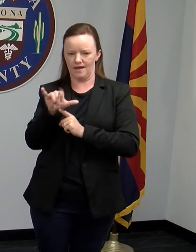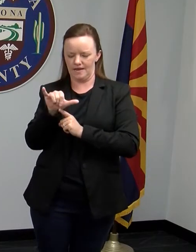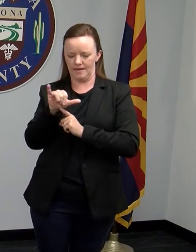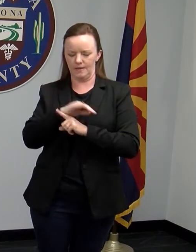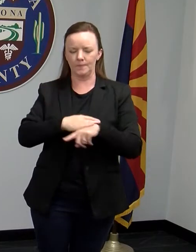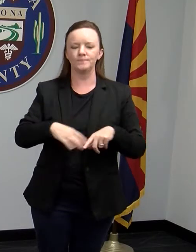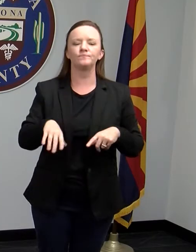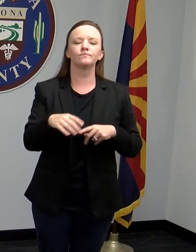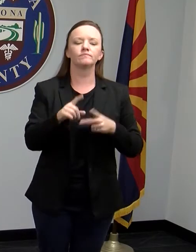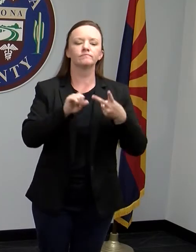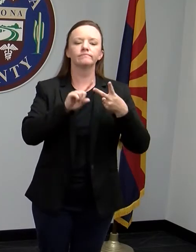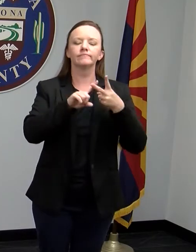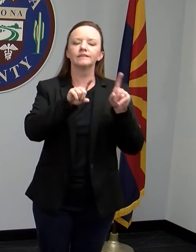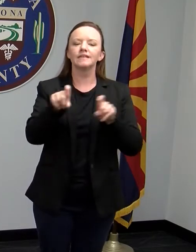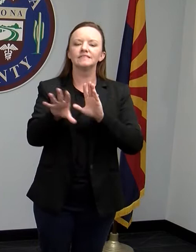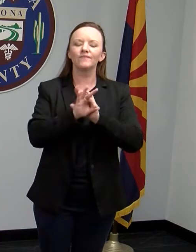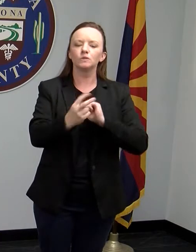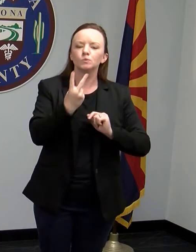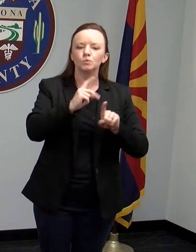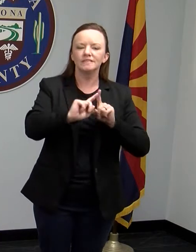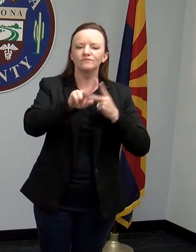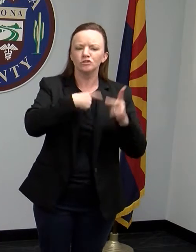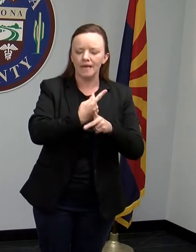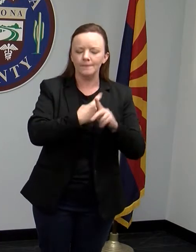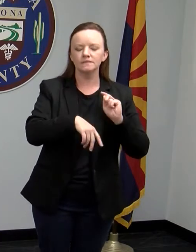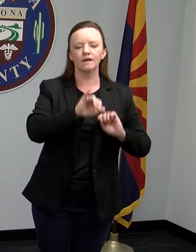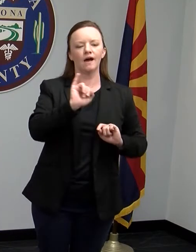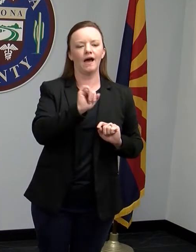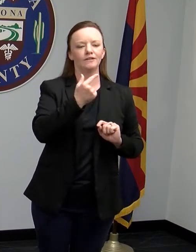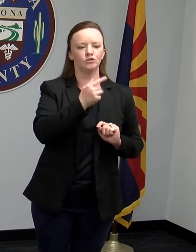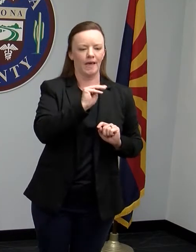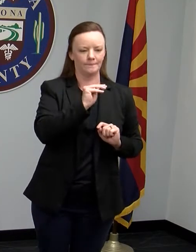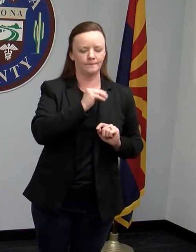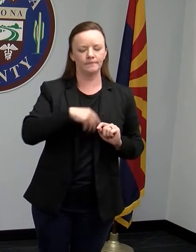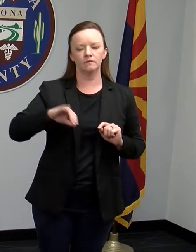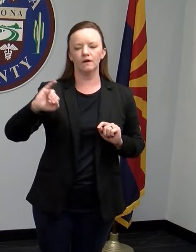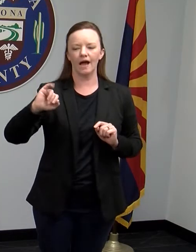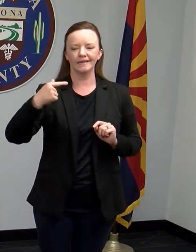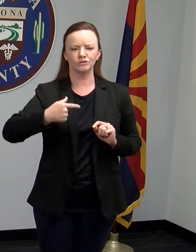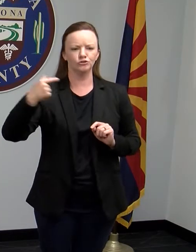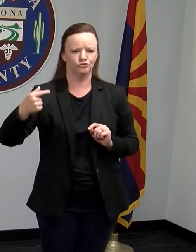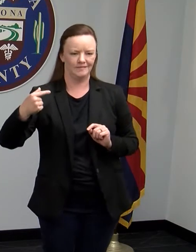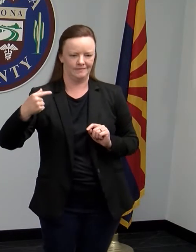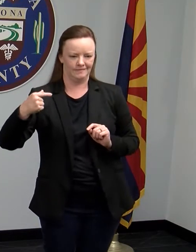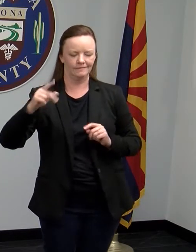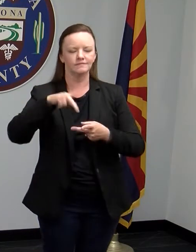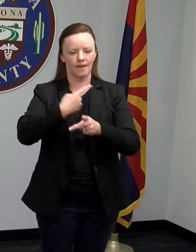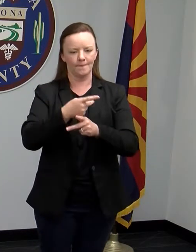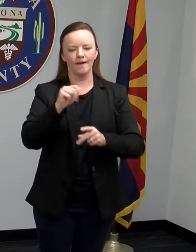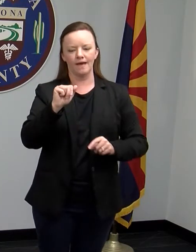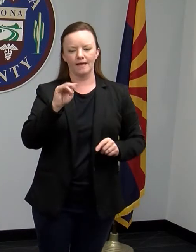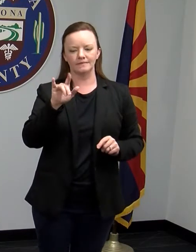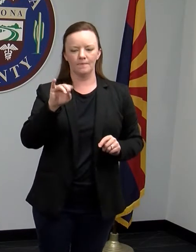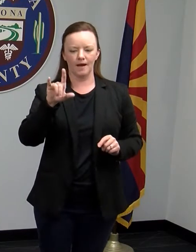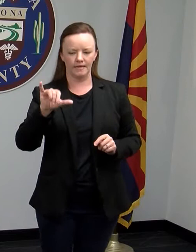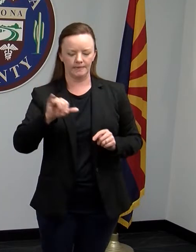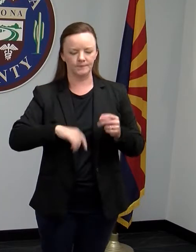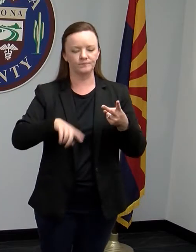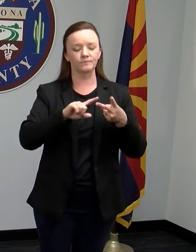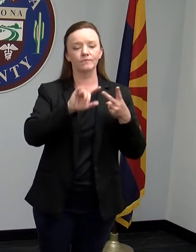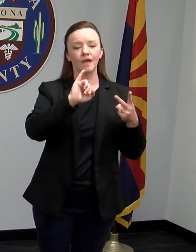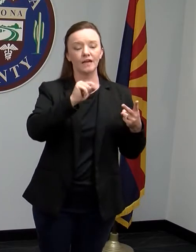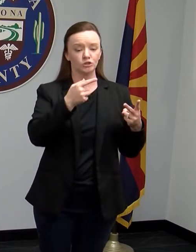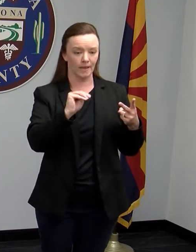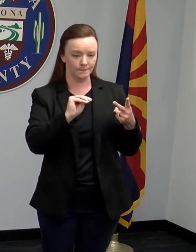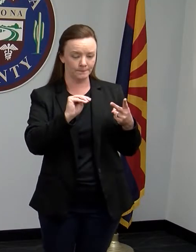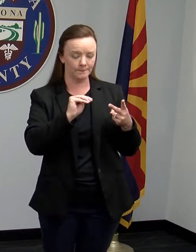IgM and the other is called IgG. IgM antibodies first appear beginning a few days